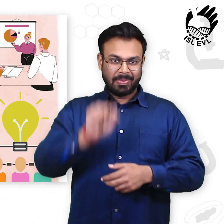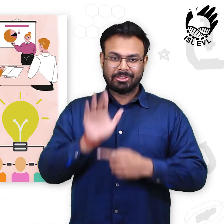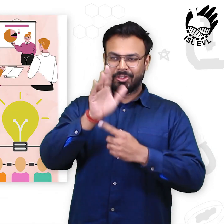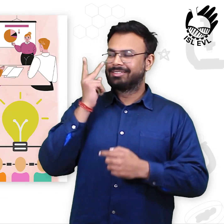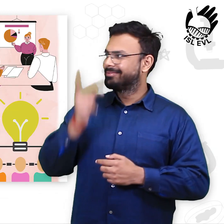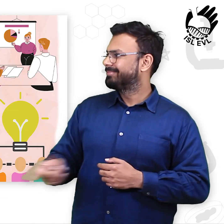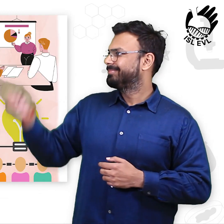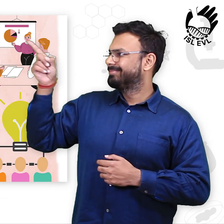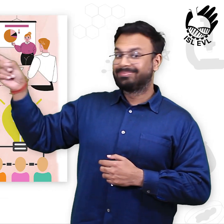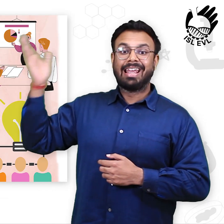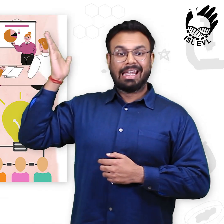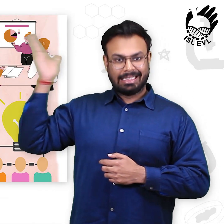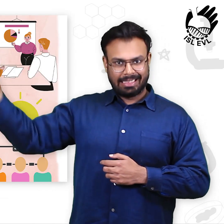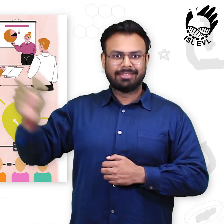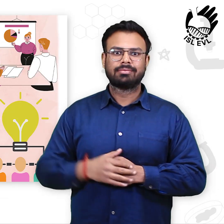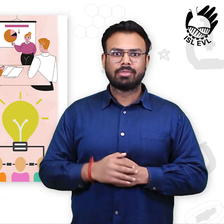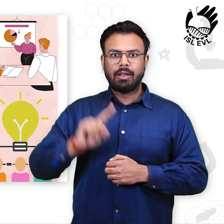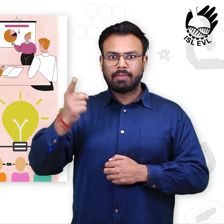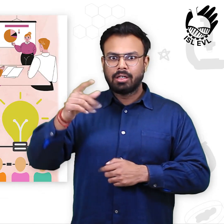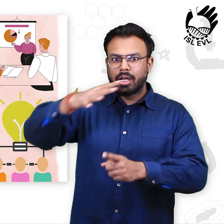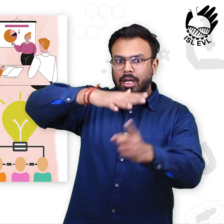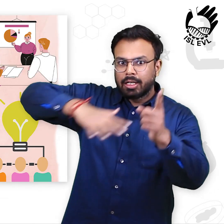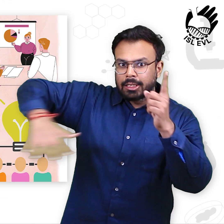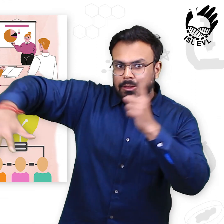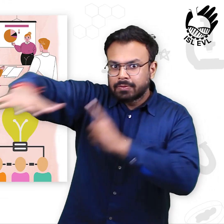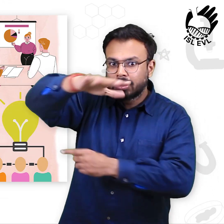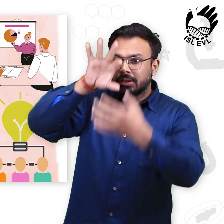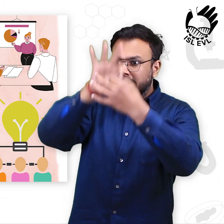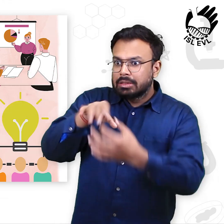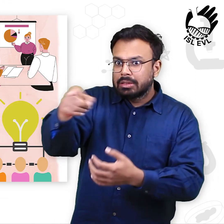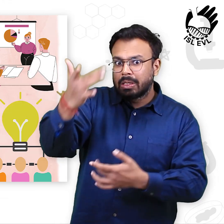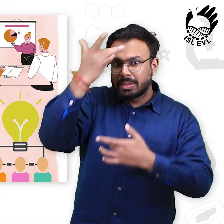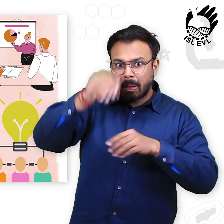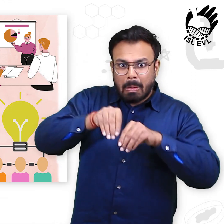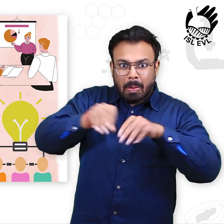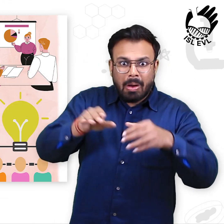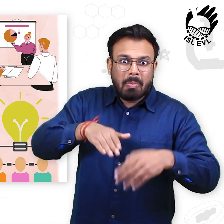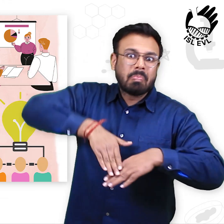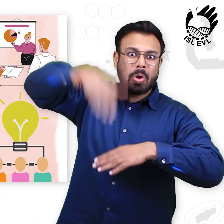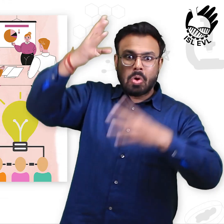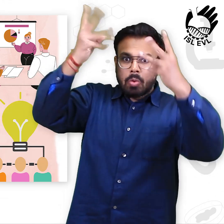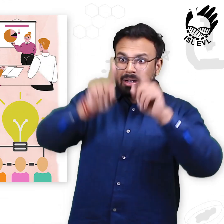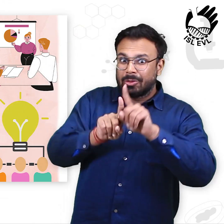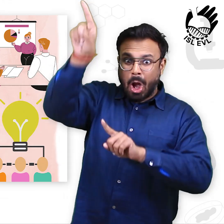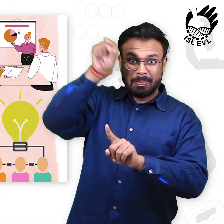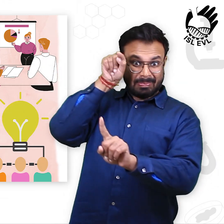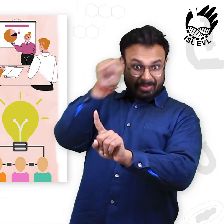Which including setting priorities for